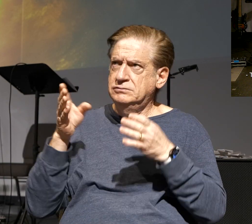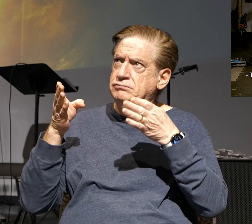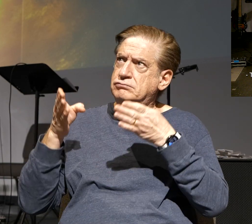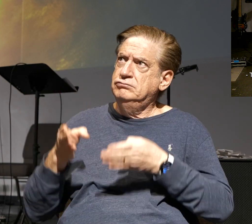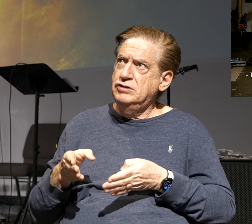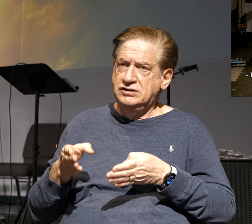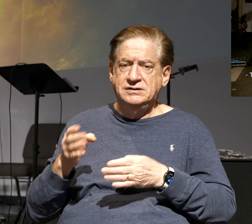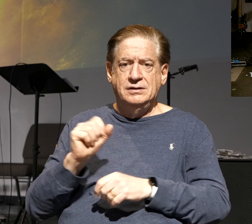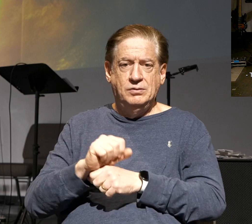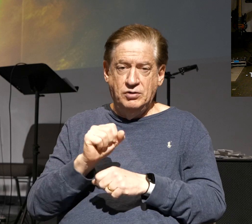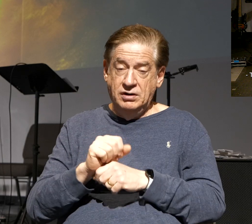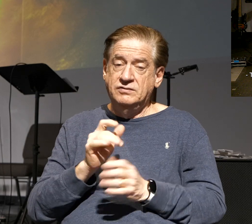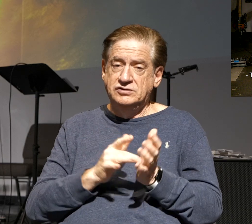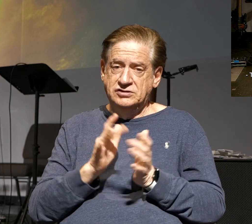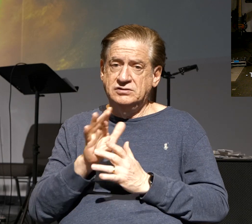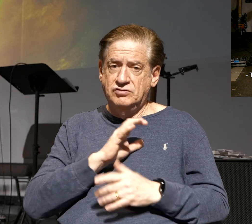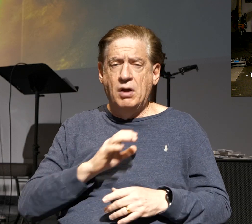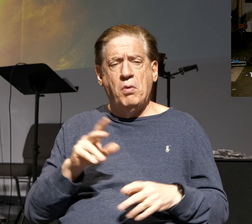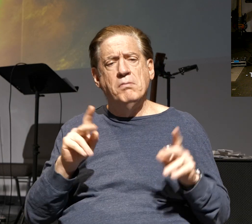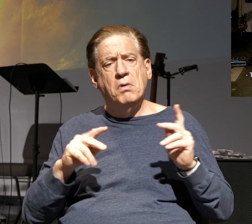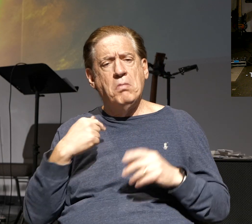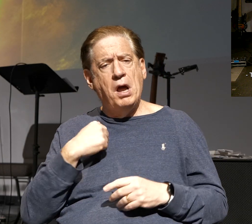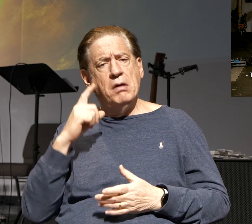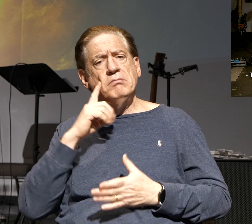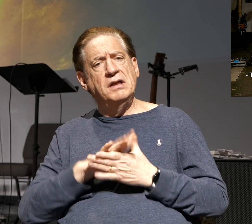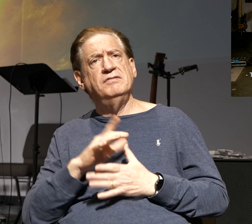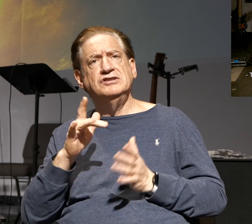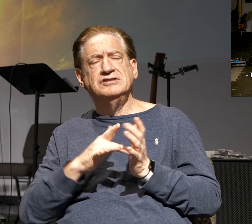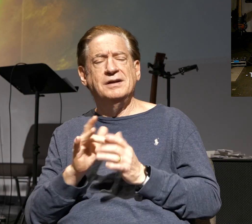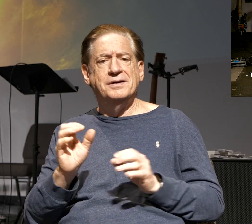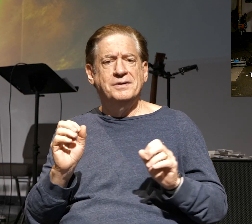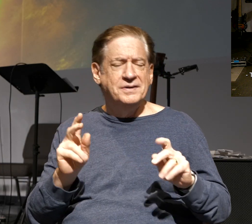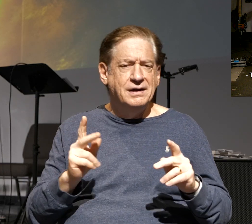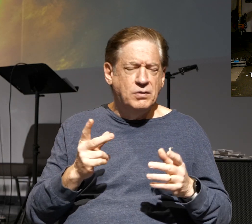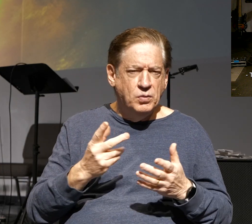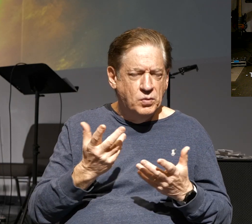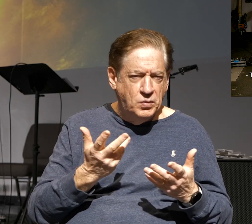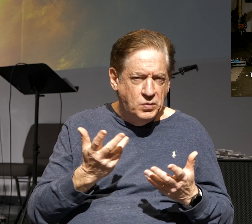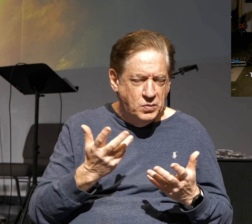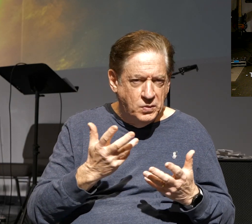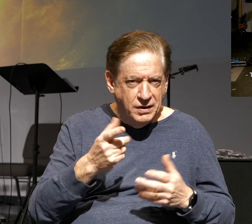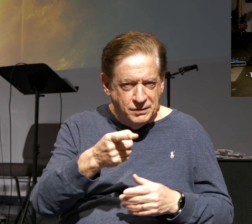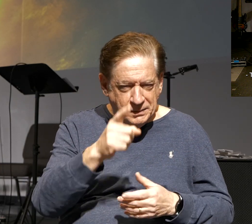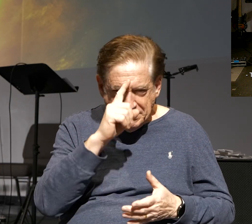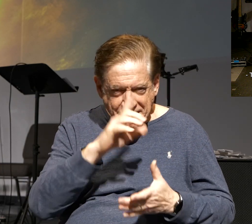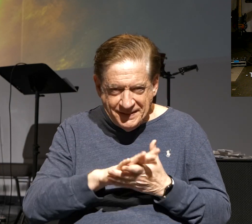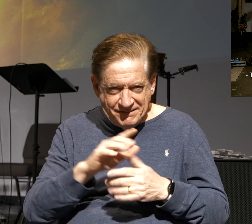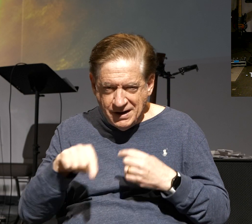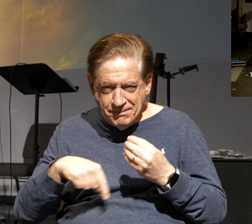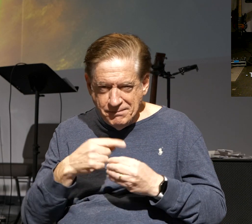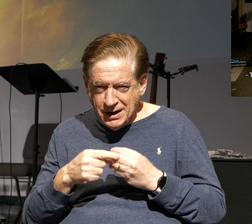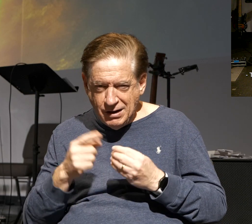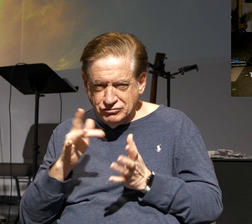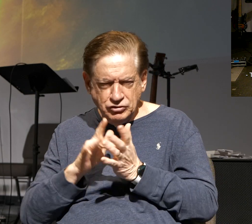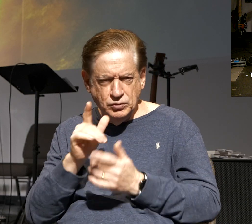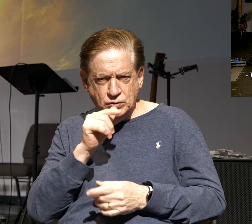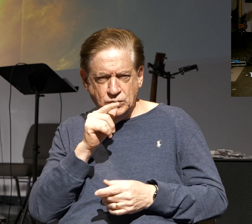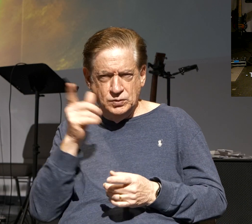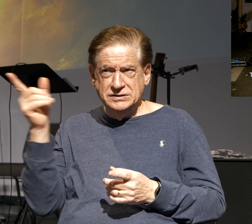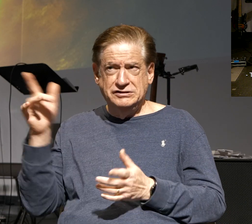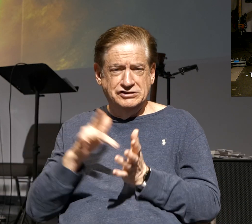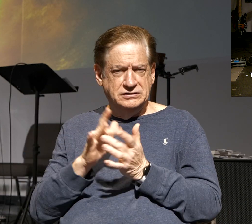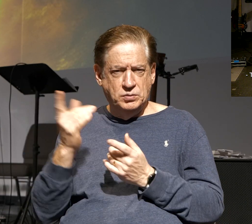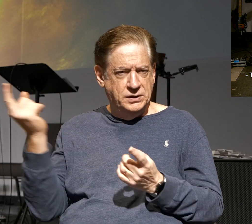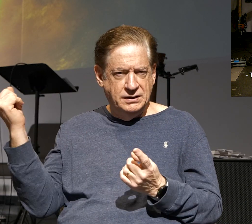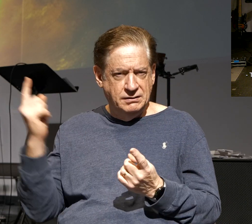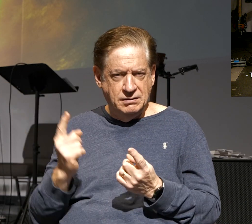work of Jesus Christ. I hear people say, oh yeah, I believe in Jesus. Okay, what is it that you believe about Jesus? Who is Jesus? What did